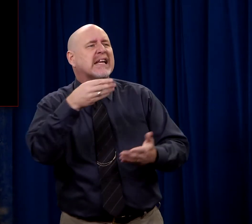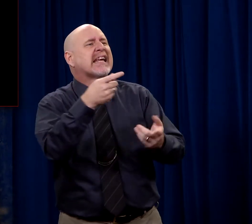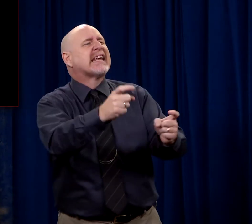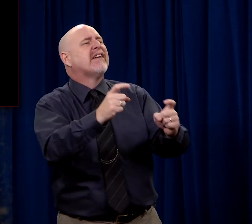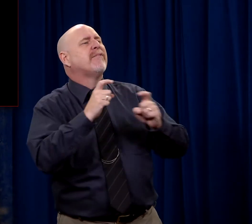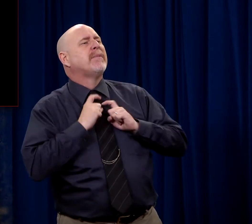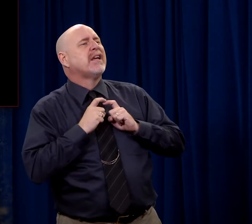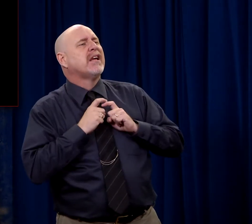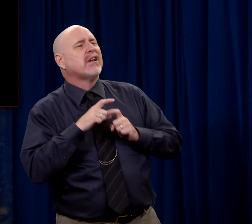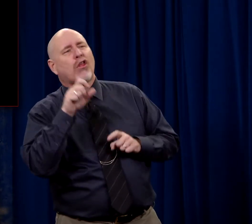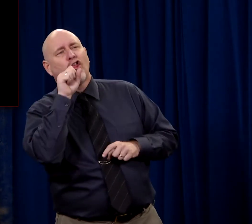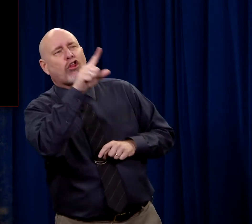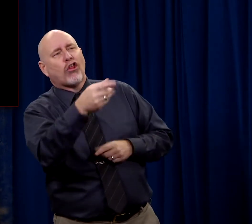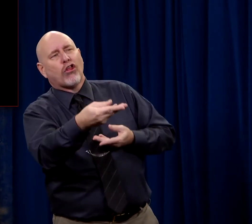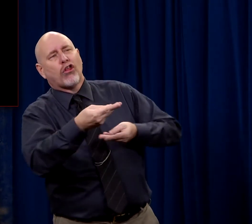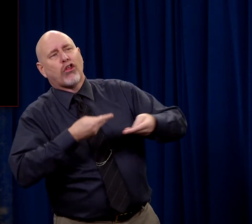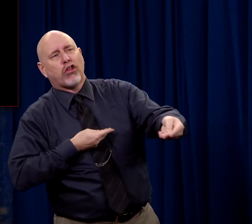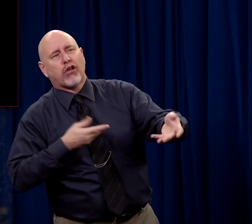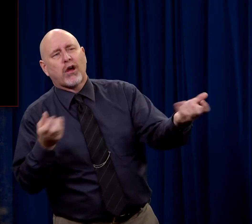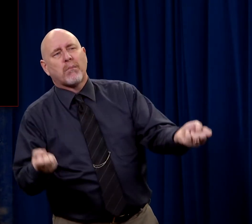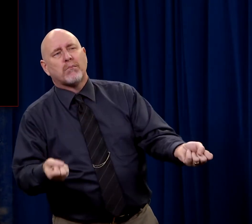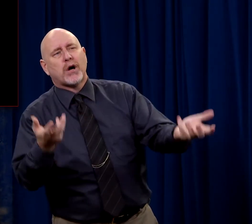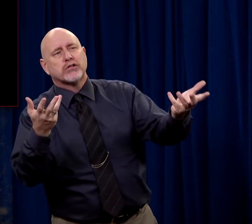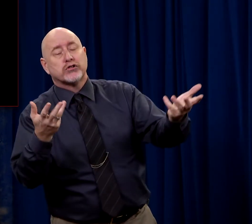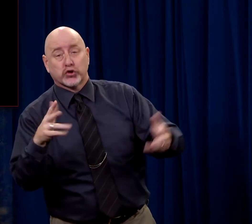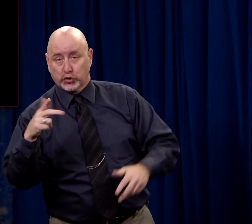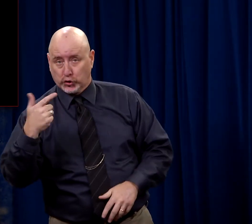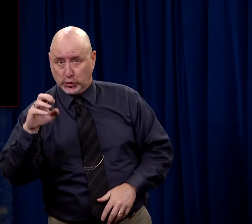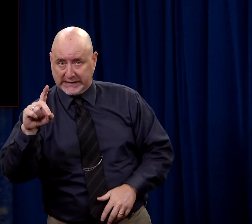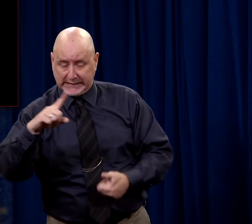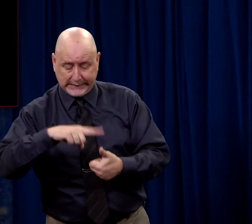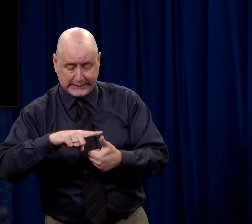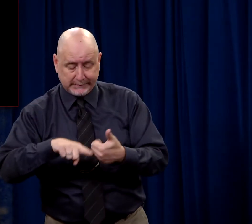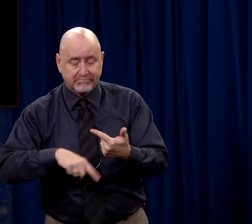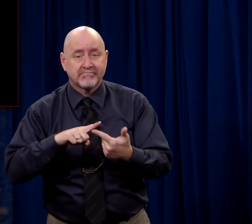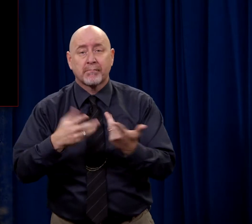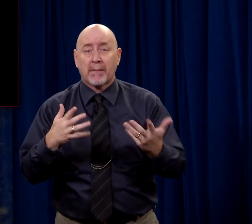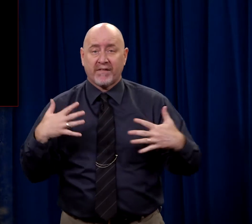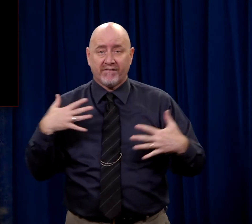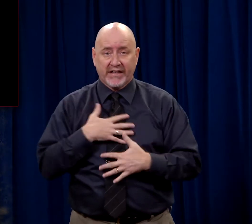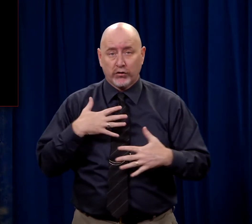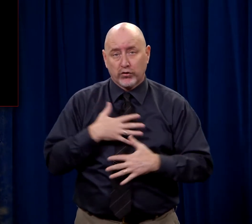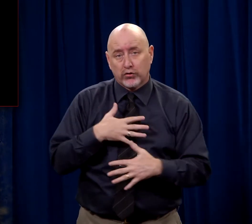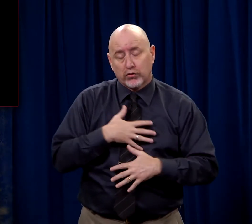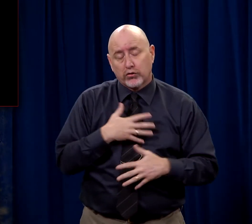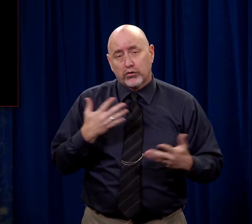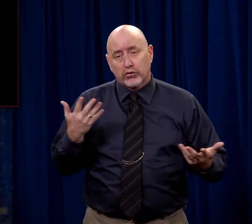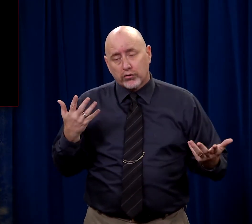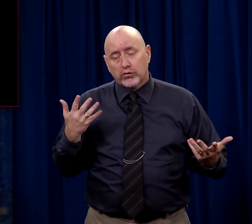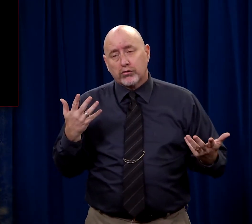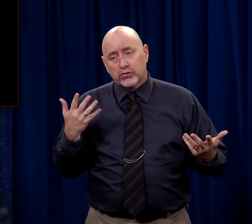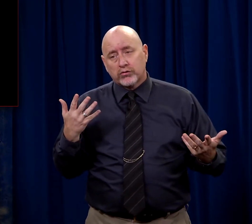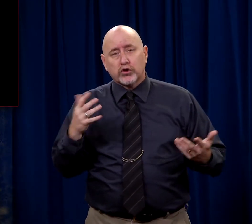What will you give me and I will deliver him to you? Maybe it was fear. I mean